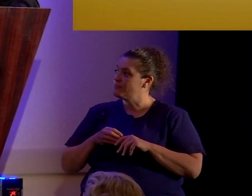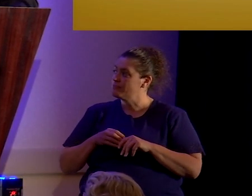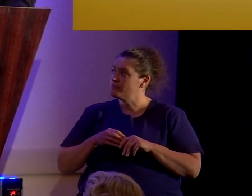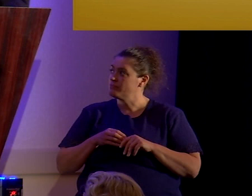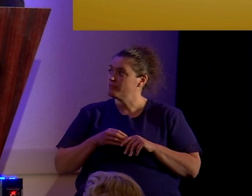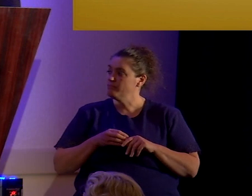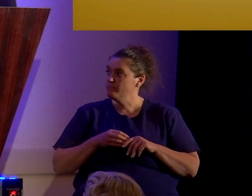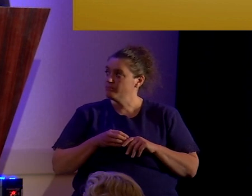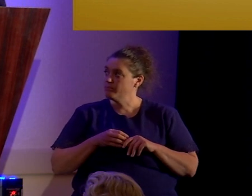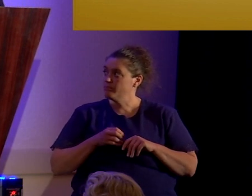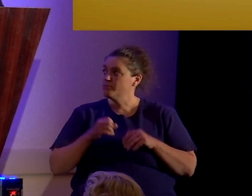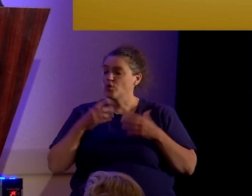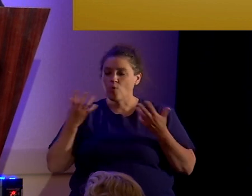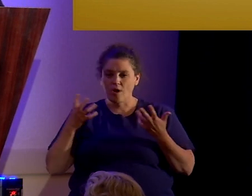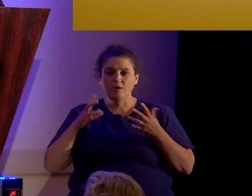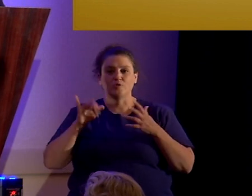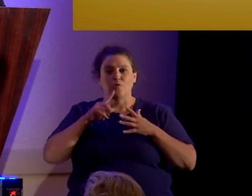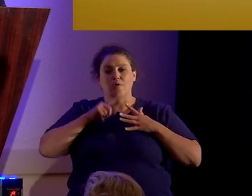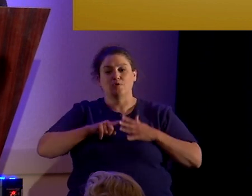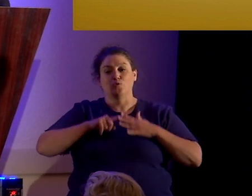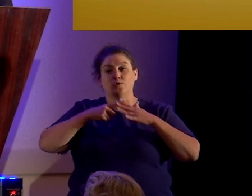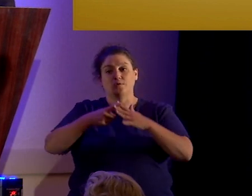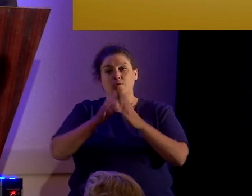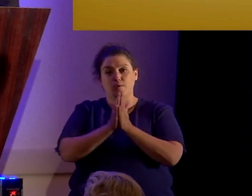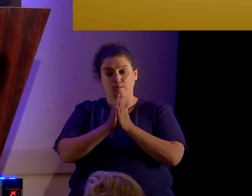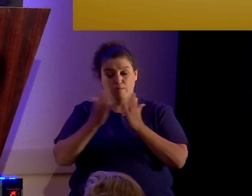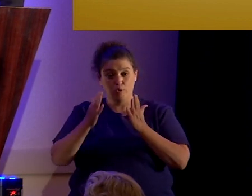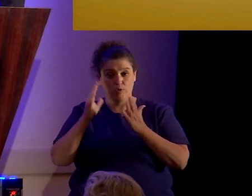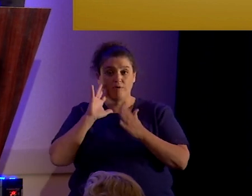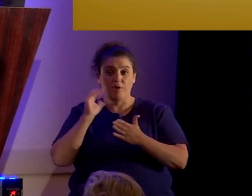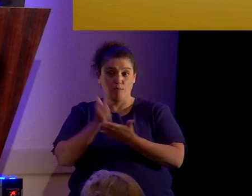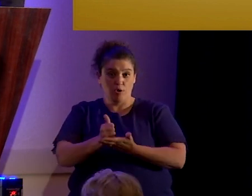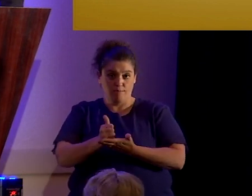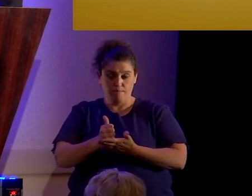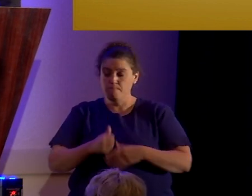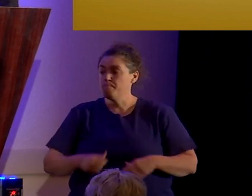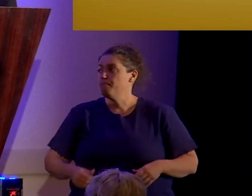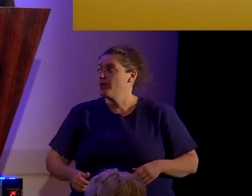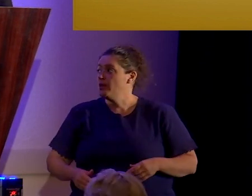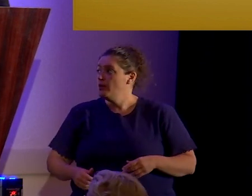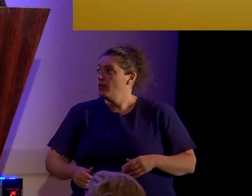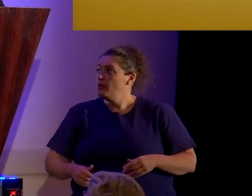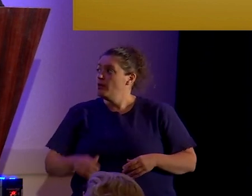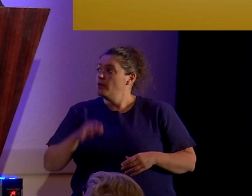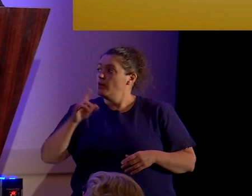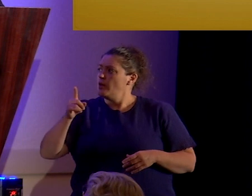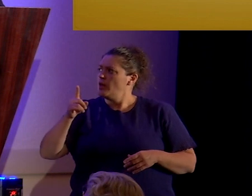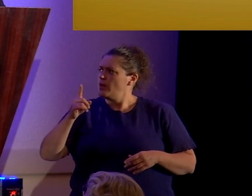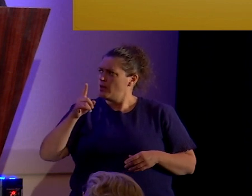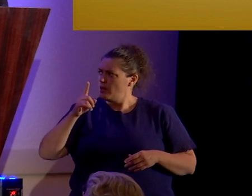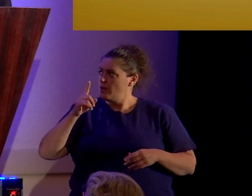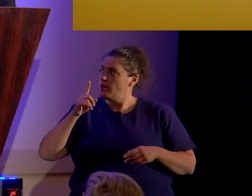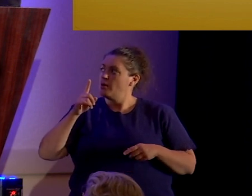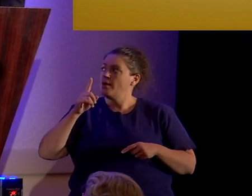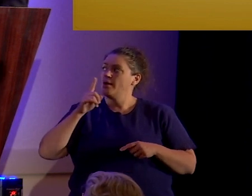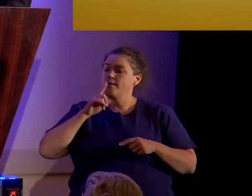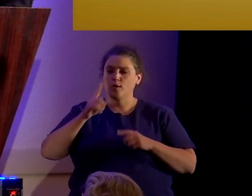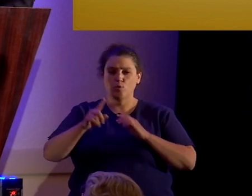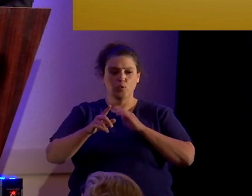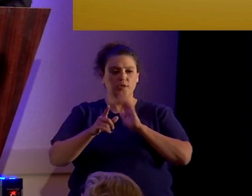Well, the birth of the book of Abraham. It was published in three installments